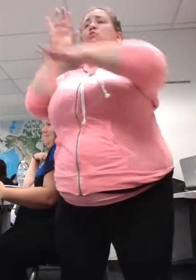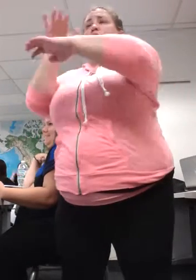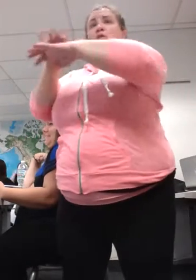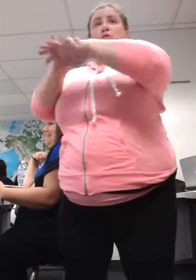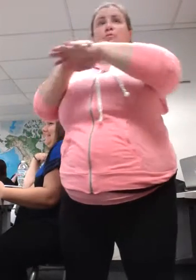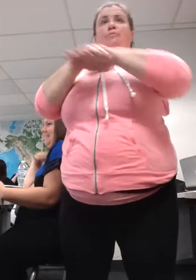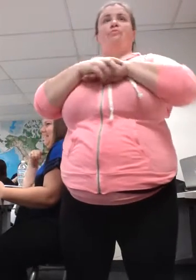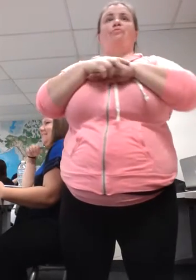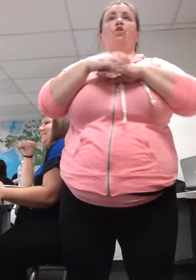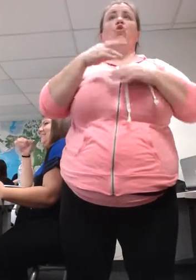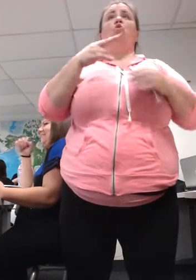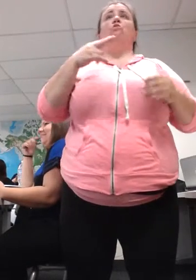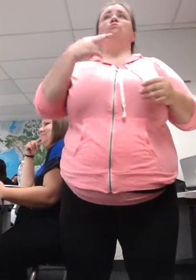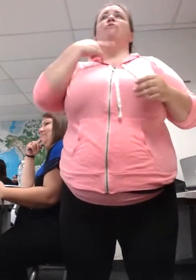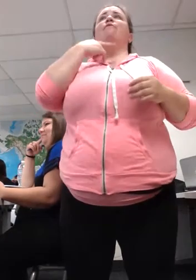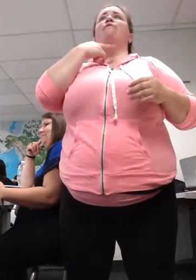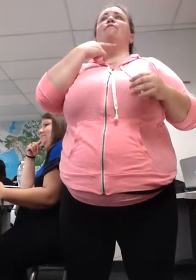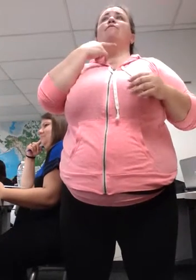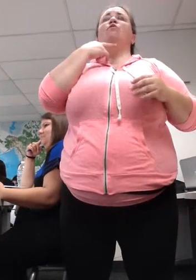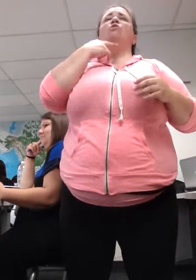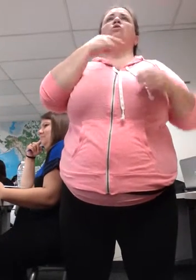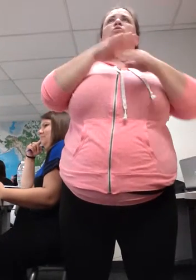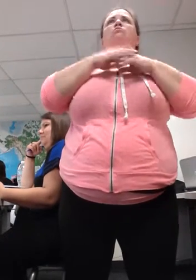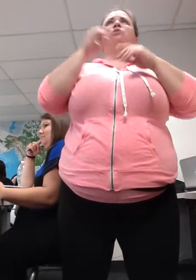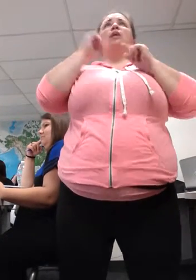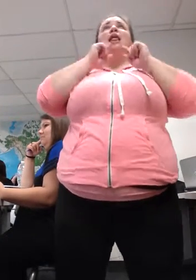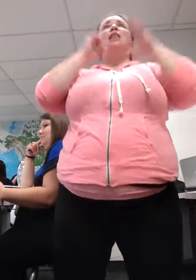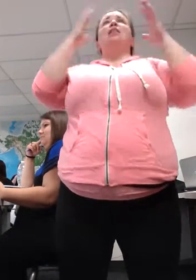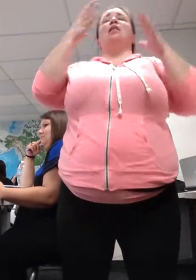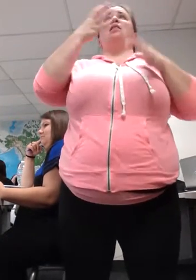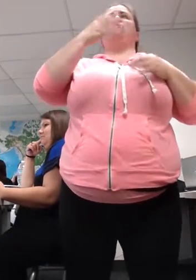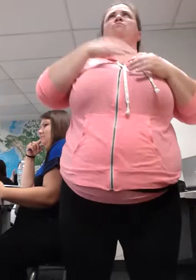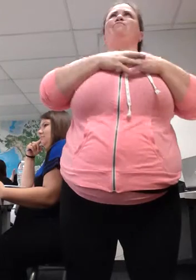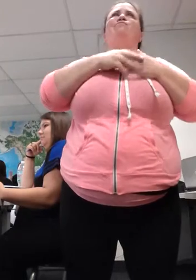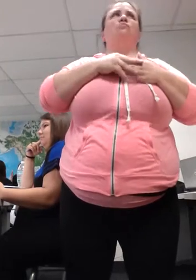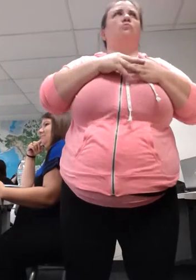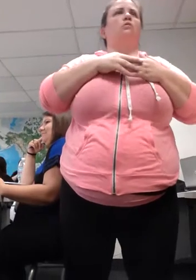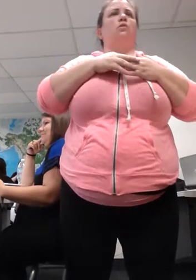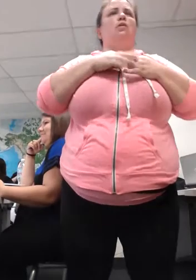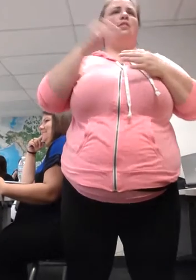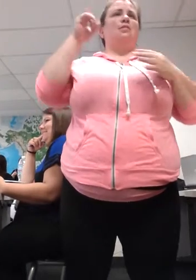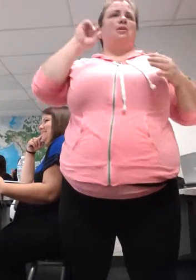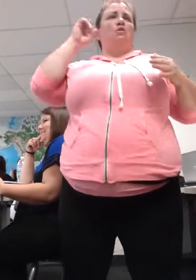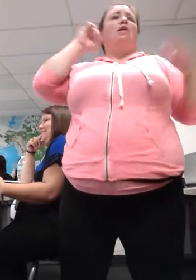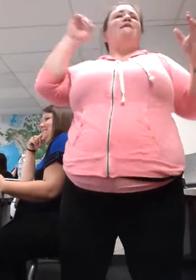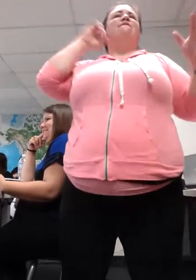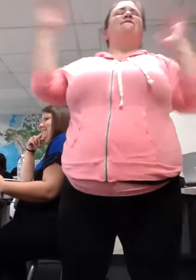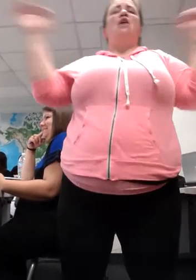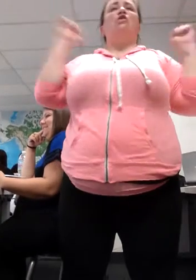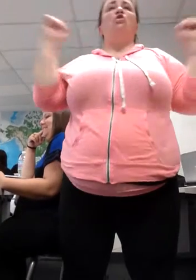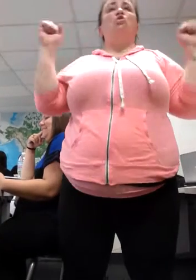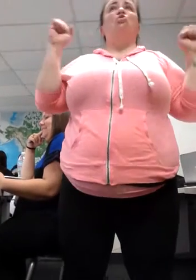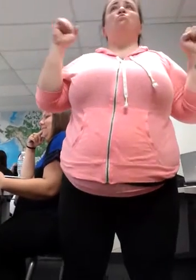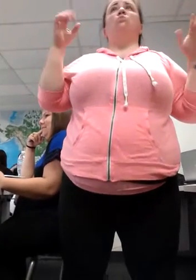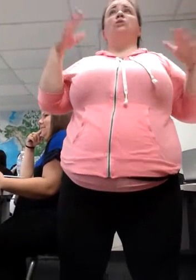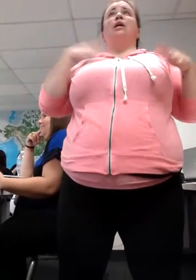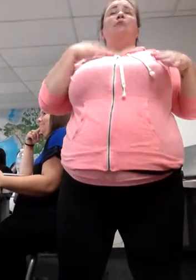to be loud enough for people to hear you. Usually as interpreters, when we're voicing, what we call voicing, we're sitting in the